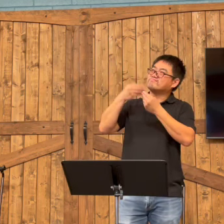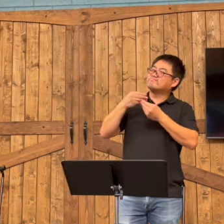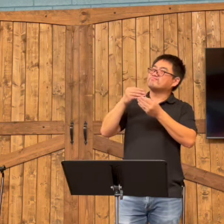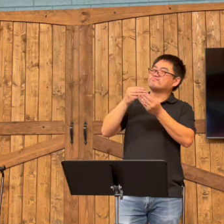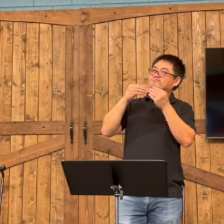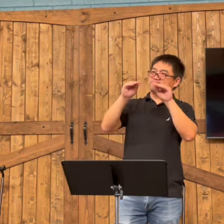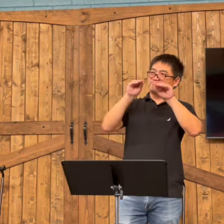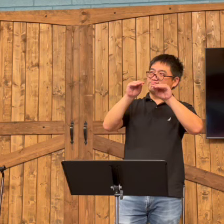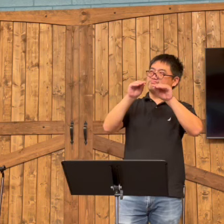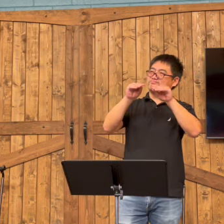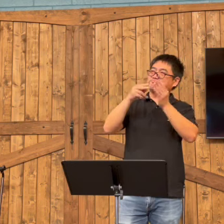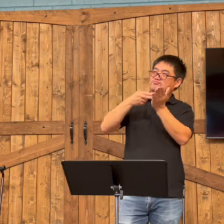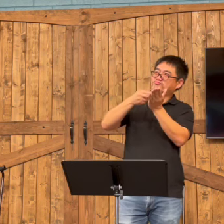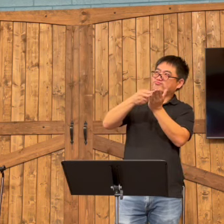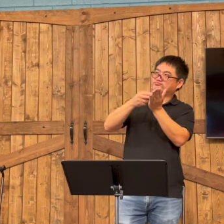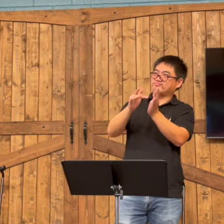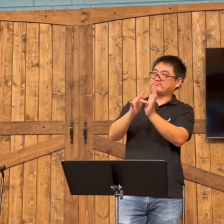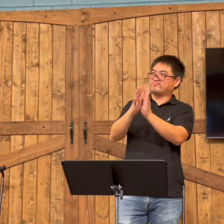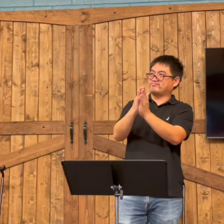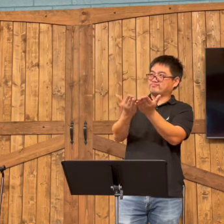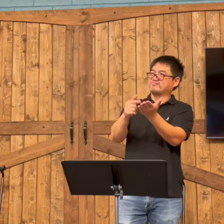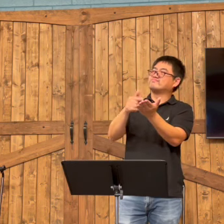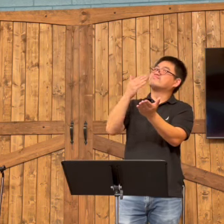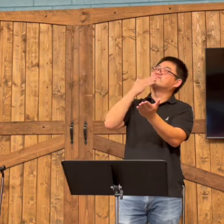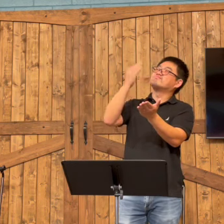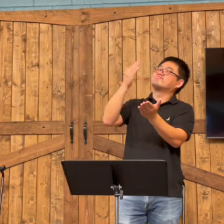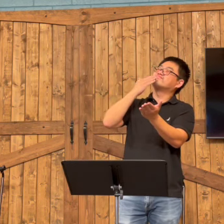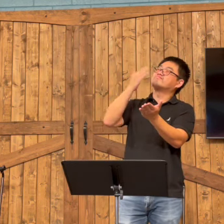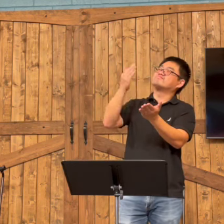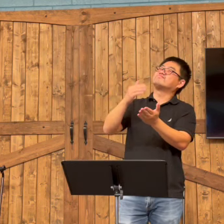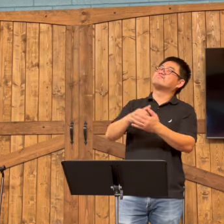Thank you for Jesus for providing this teaching, for providing the truth.